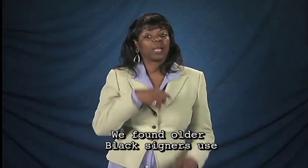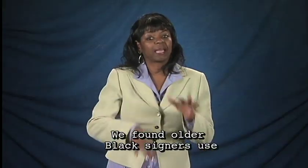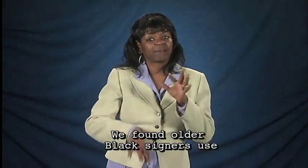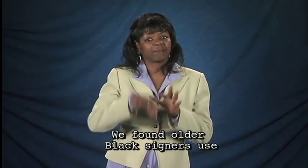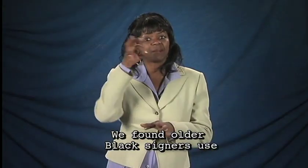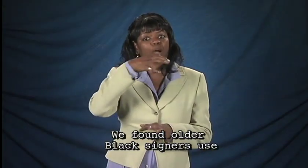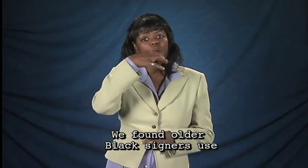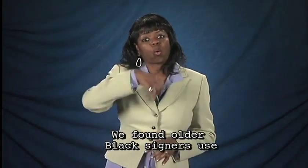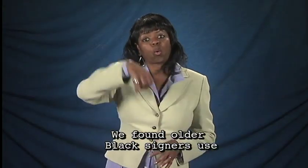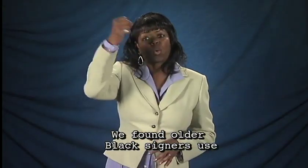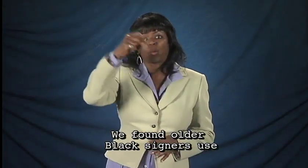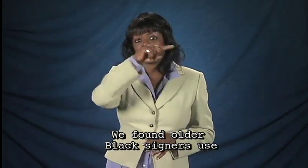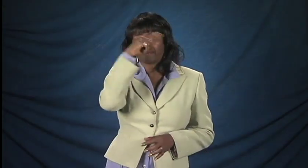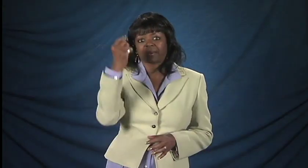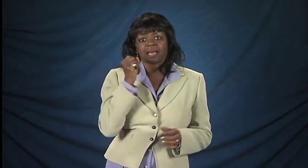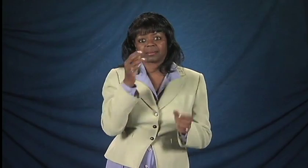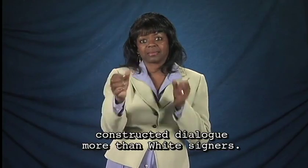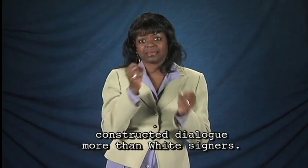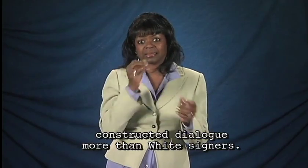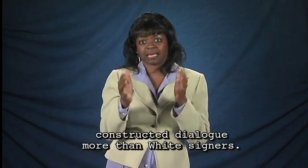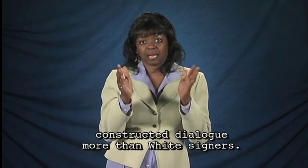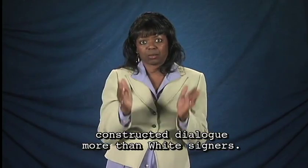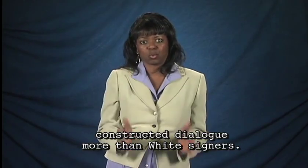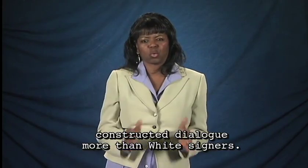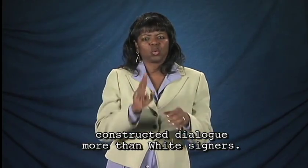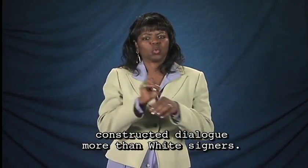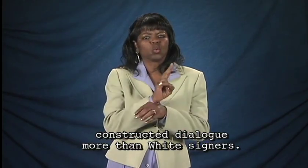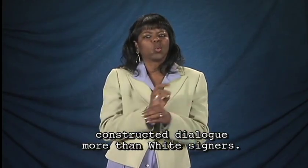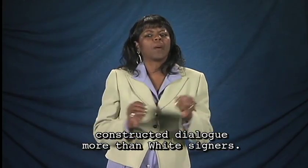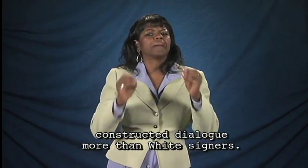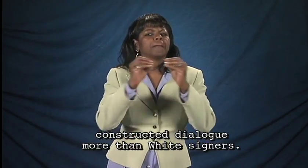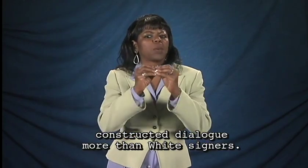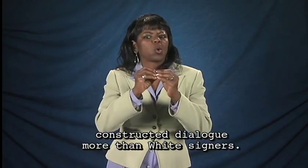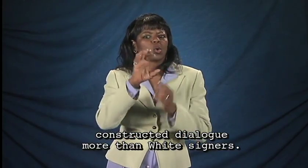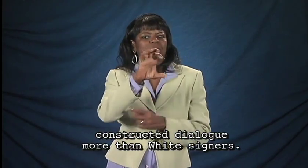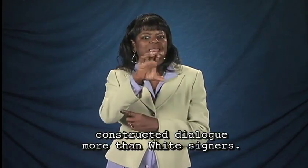We found older black signers use constructed dialogue more than white signers.